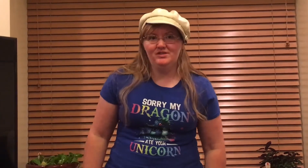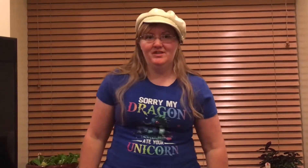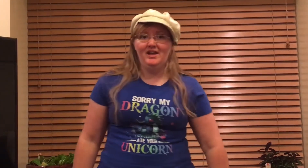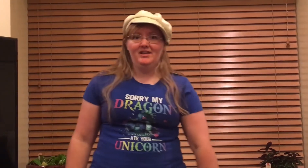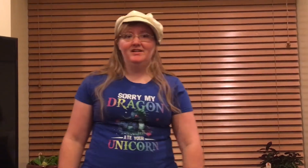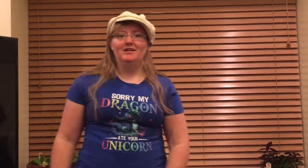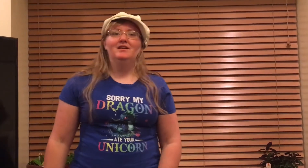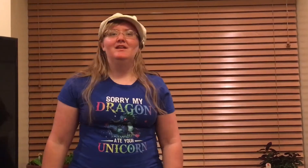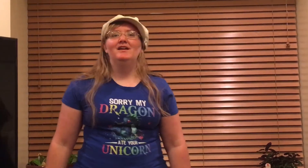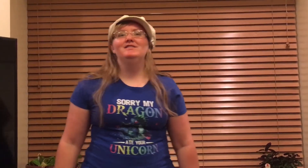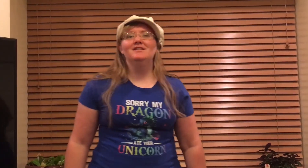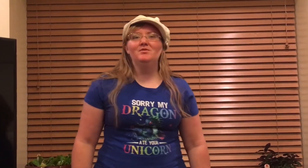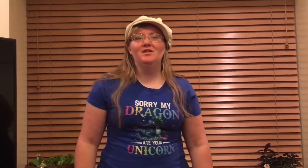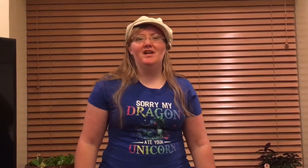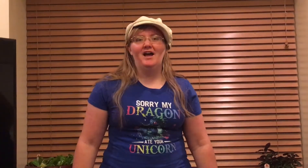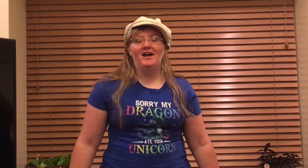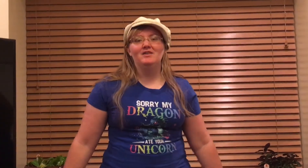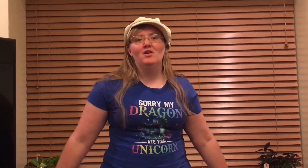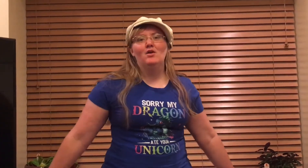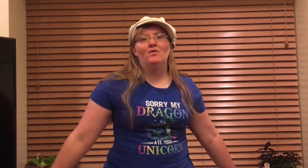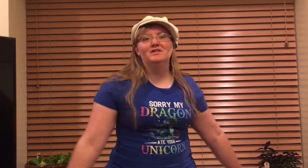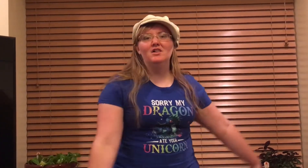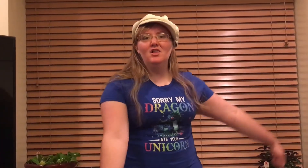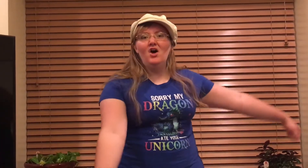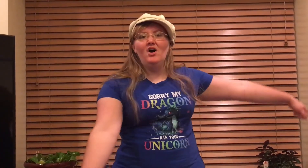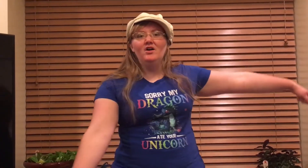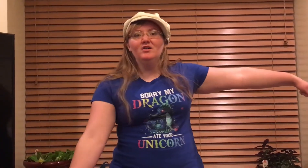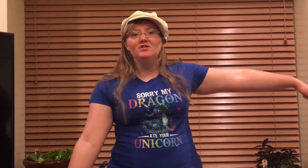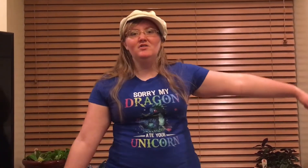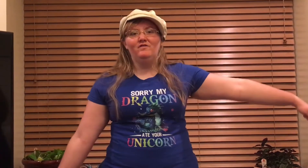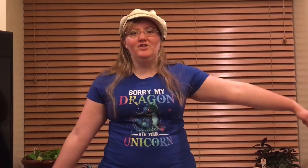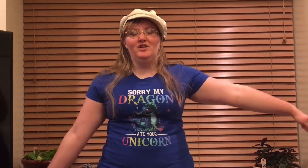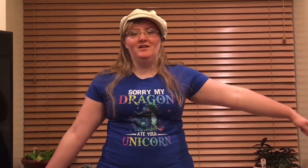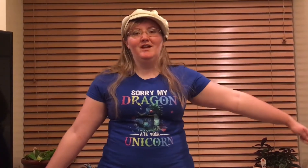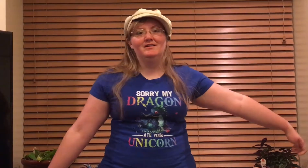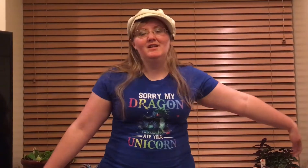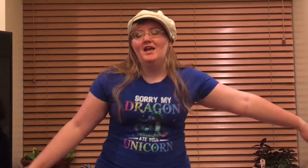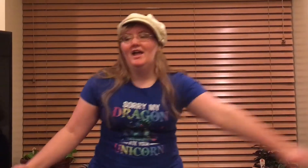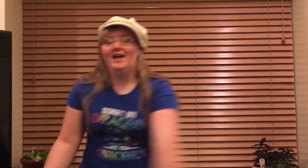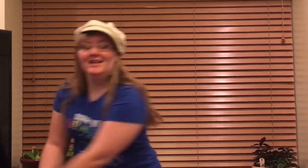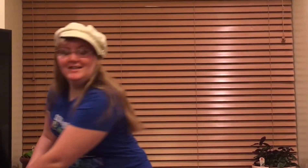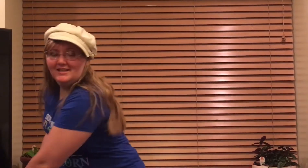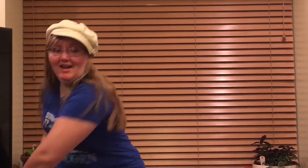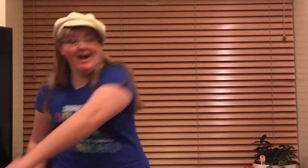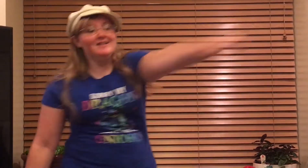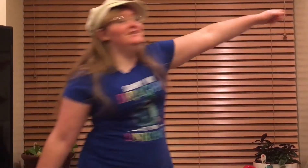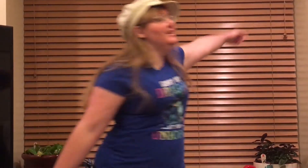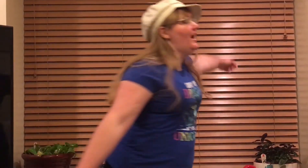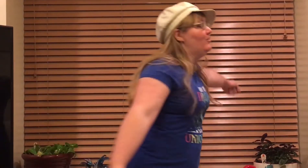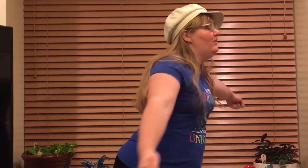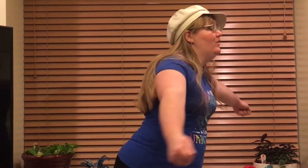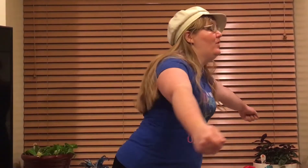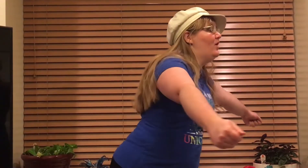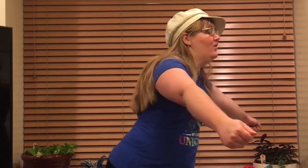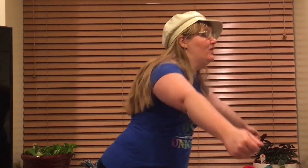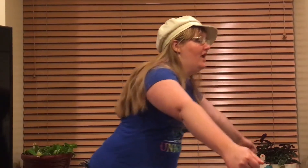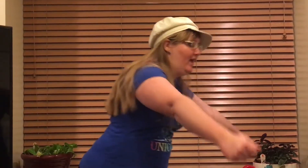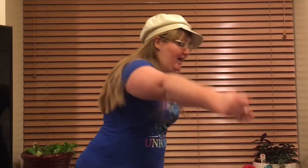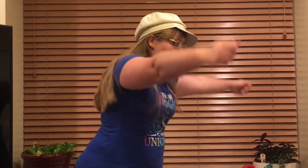today. Instead, what he had was a large fishing net. And he cast it out over the road. And he